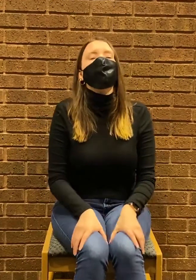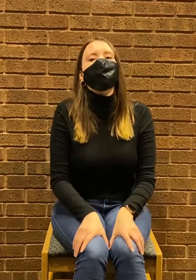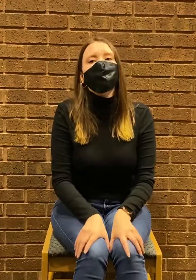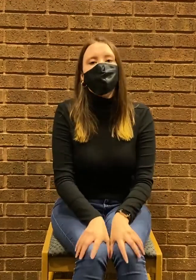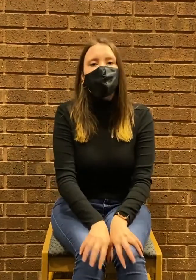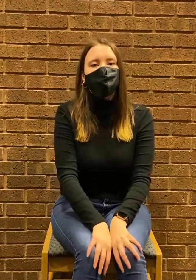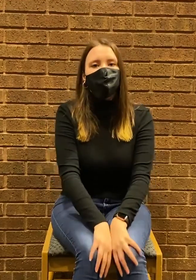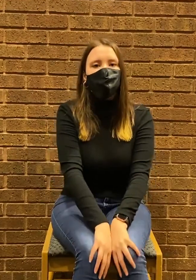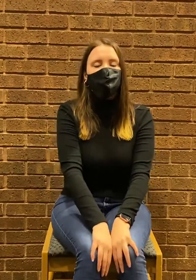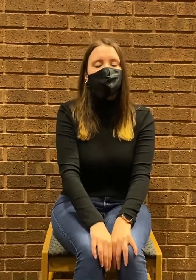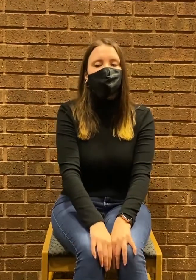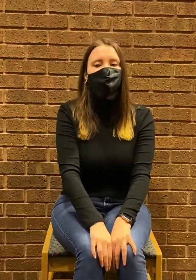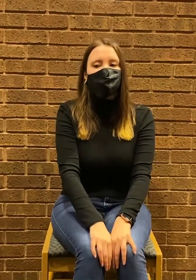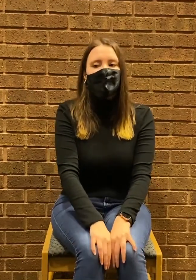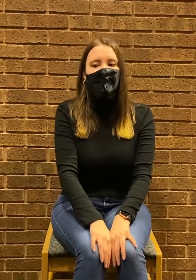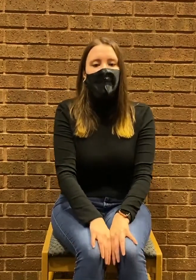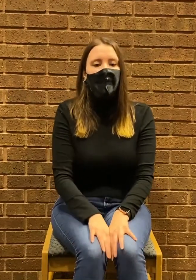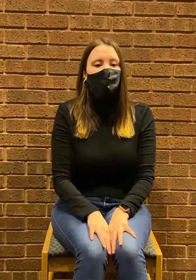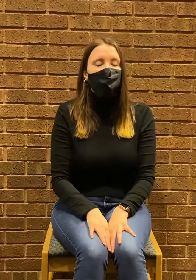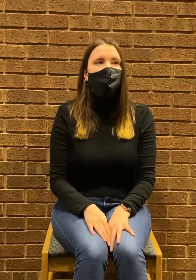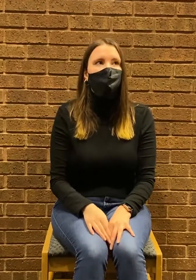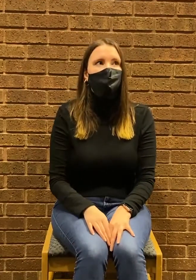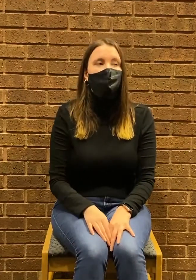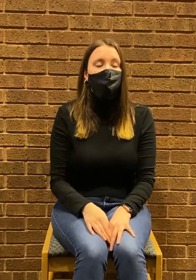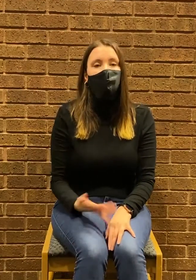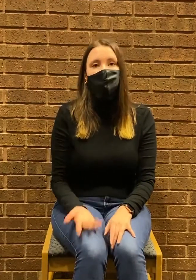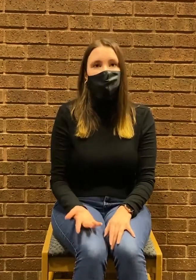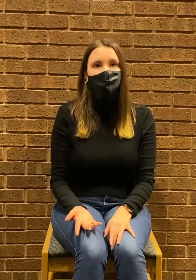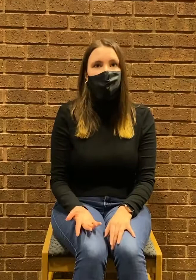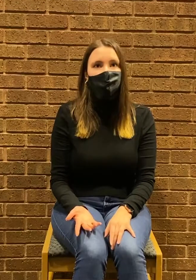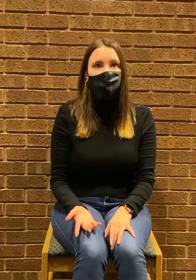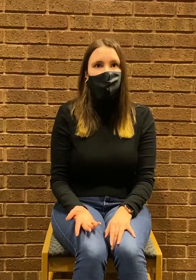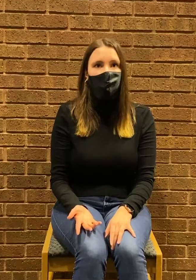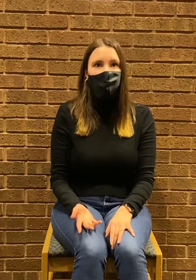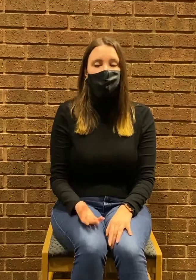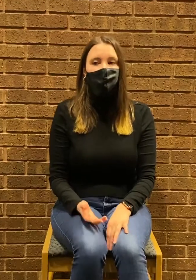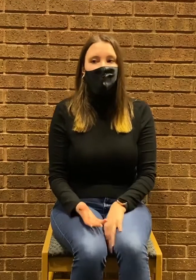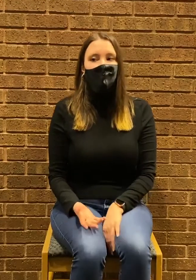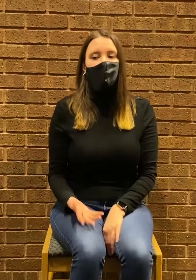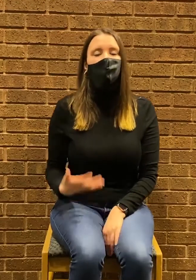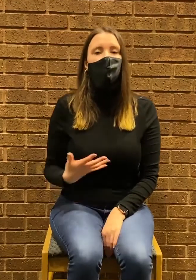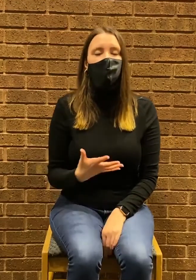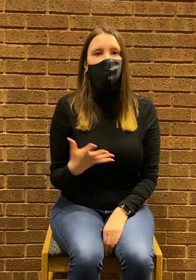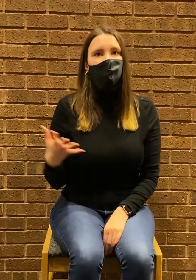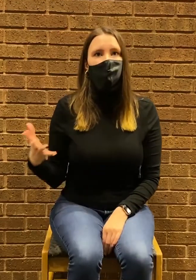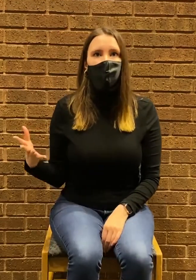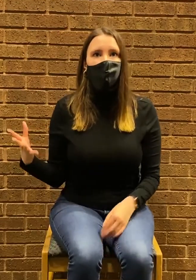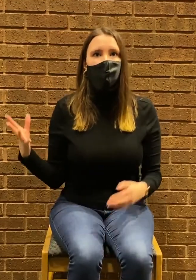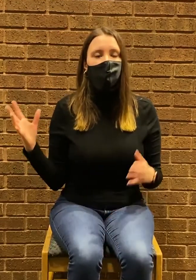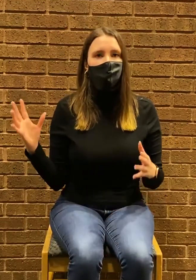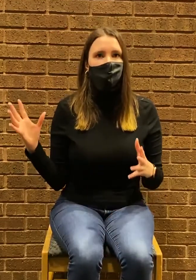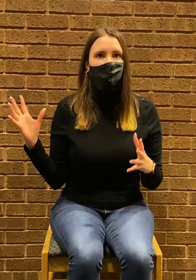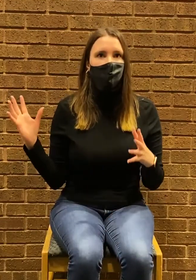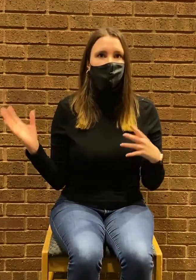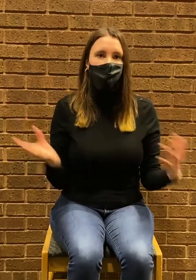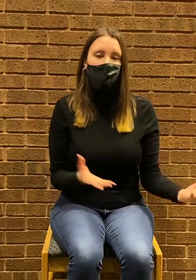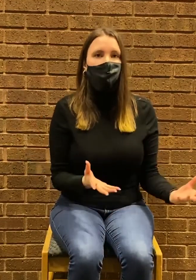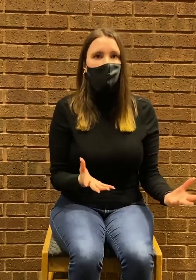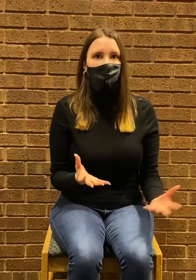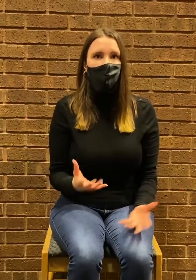working on this production is working with graduate students um I'm the only undergrad that this is my design process